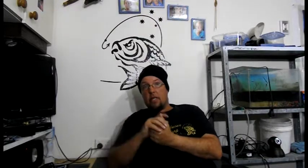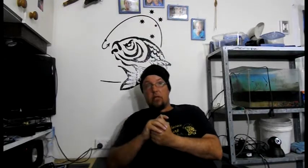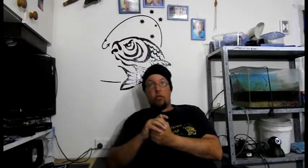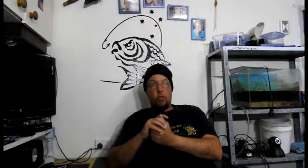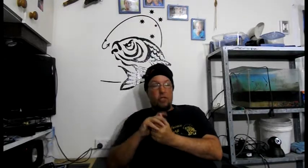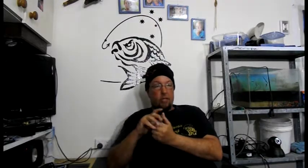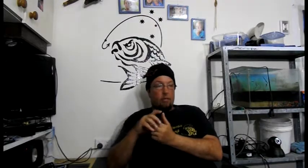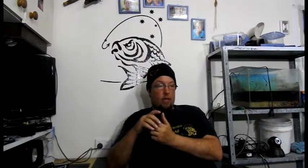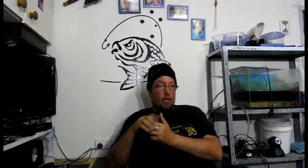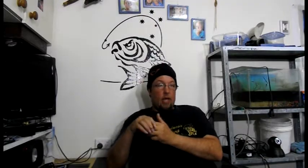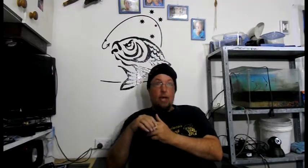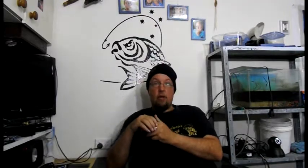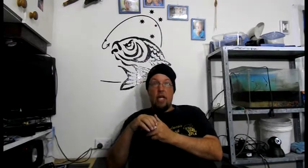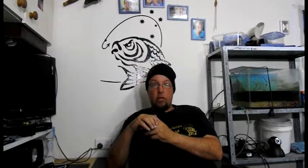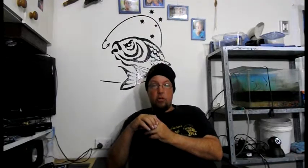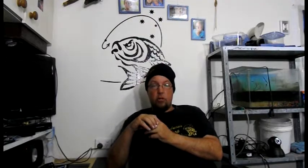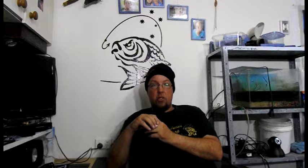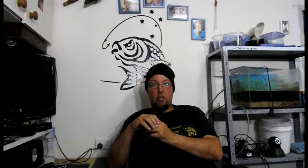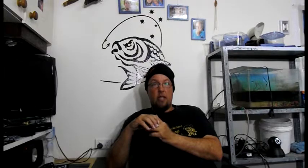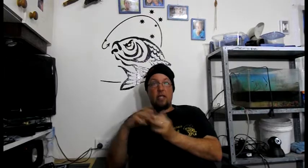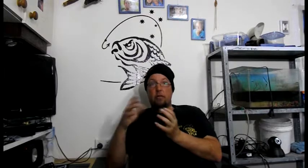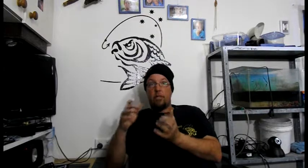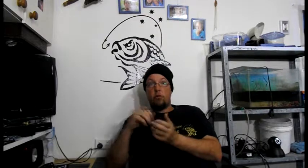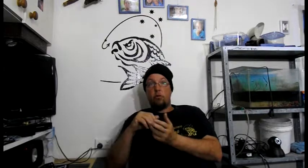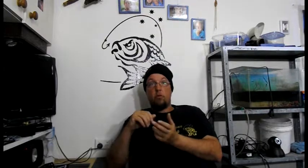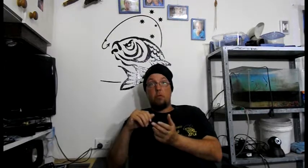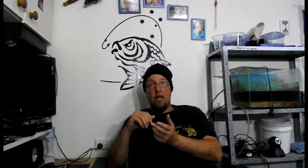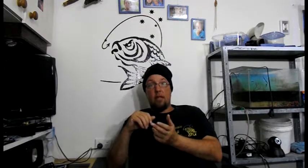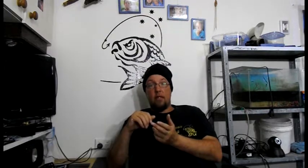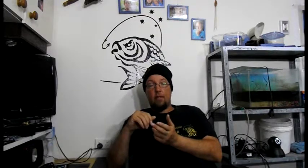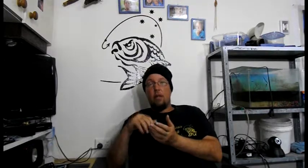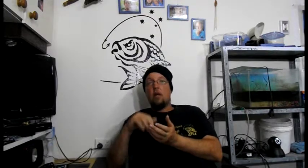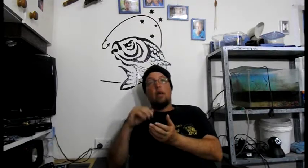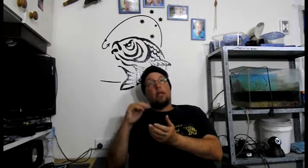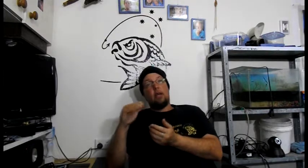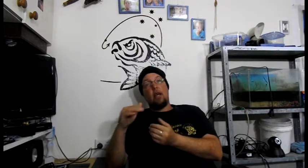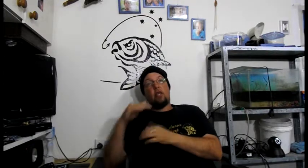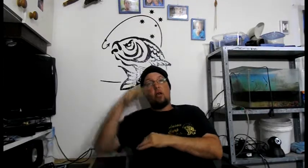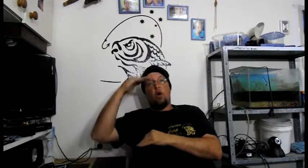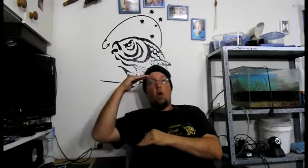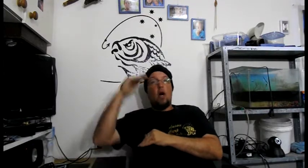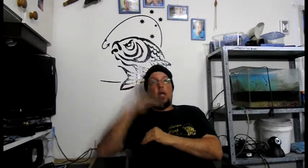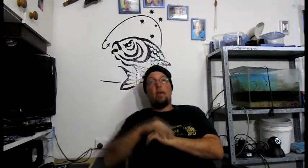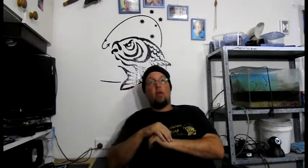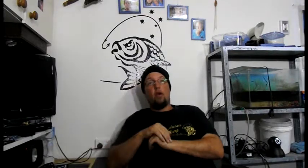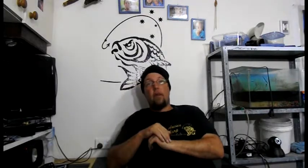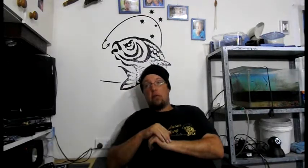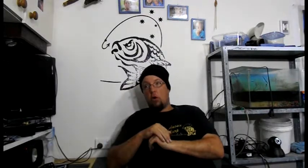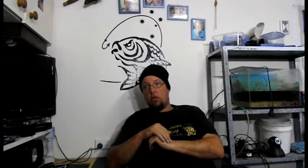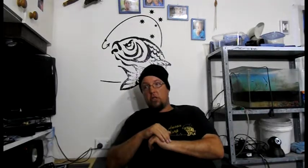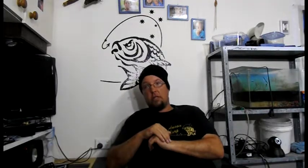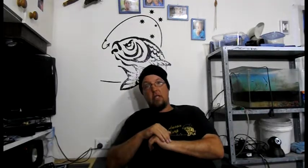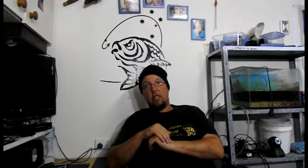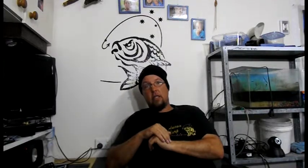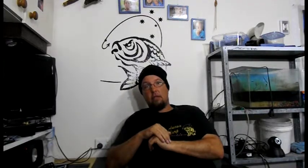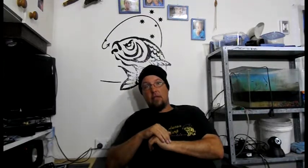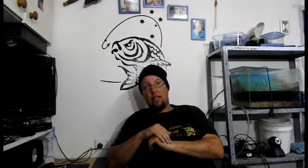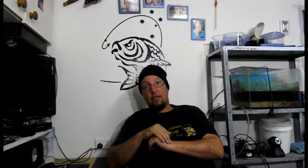introduced them. Again they're an introduced species. They're an introduced pest. They're actually on a higher level of our noxious species list. Than